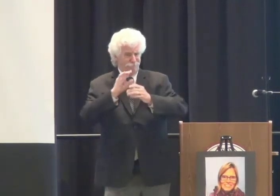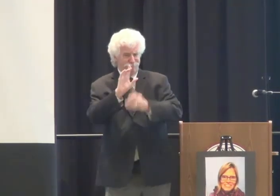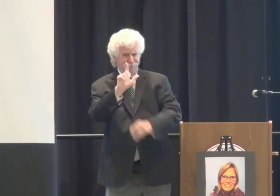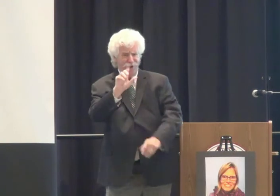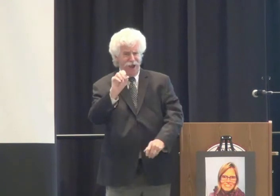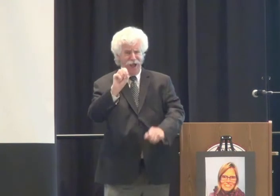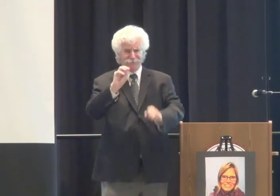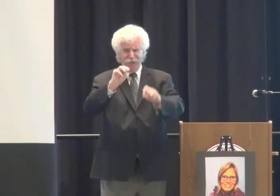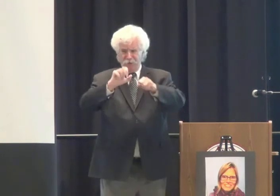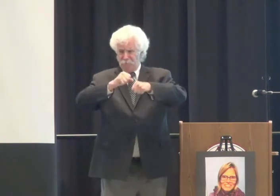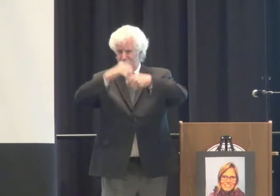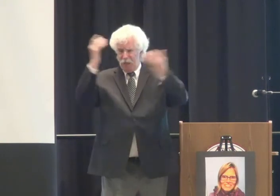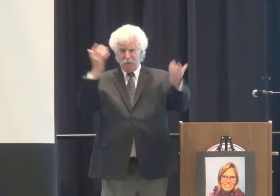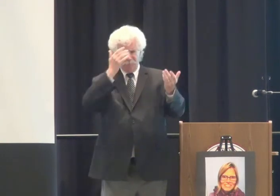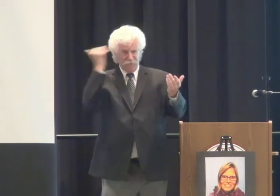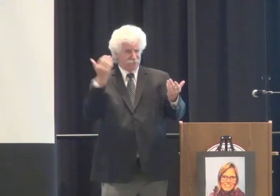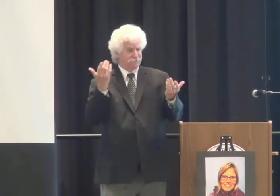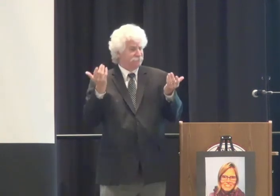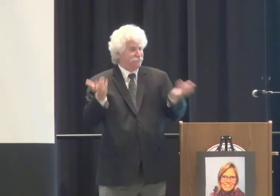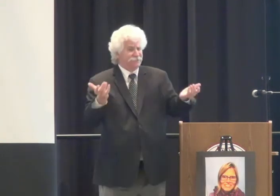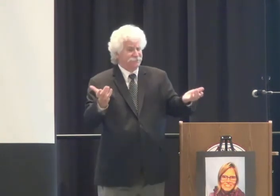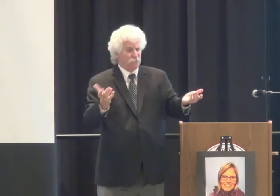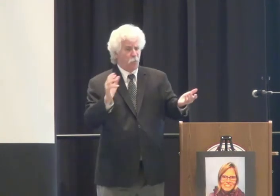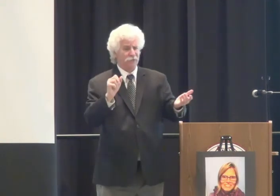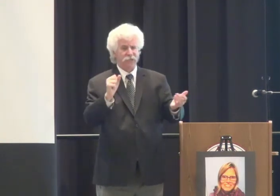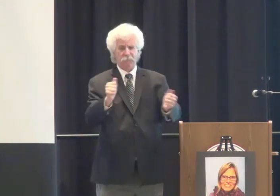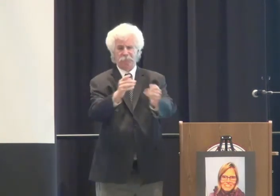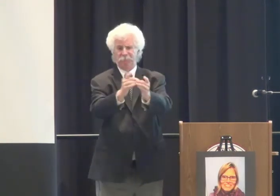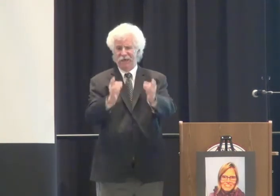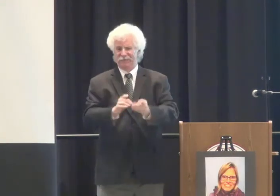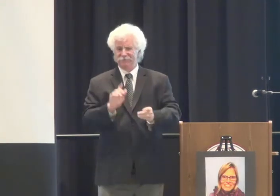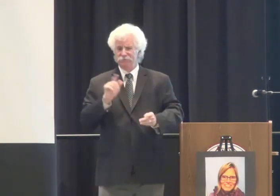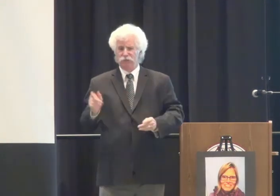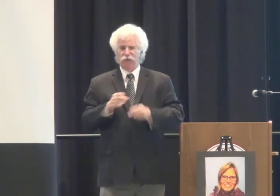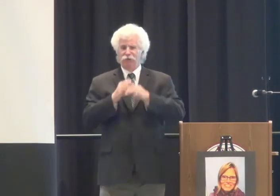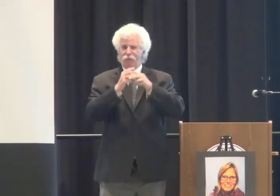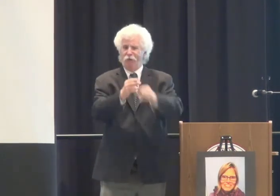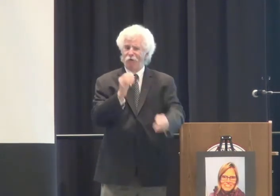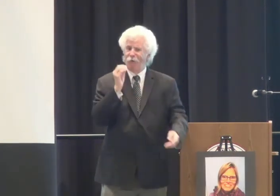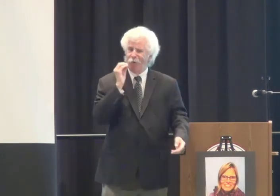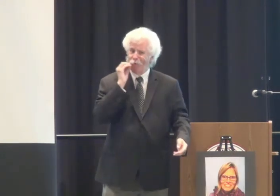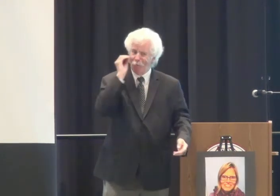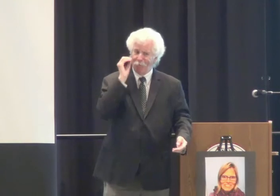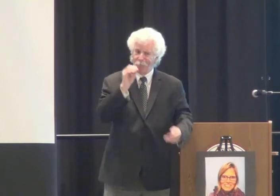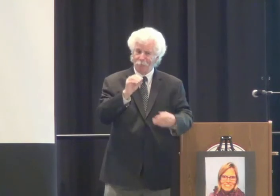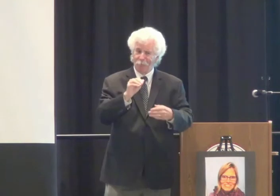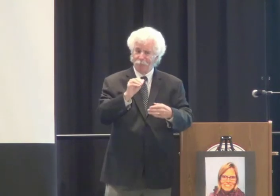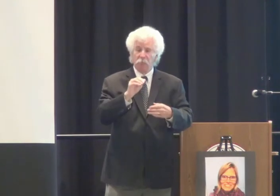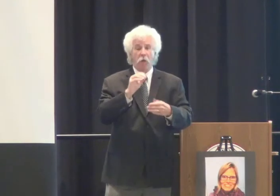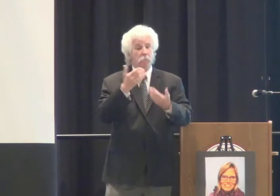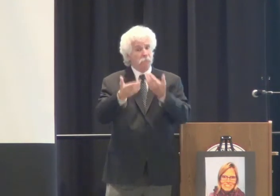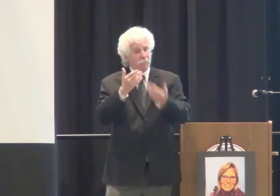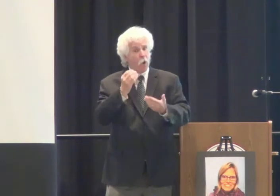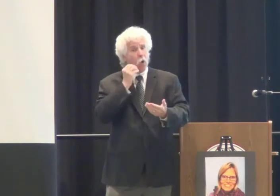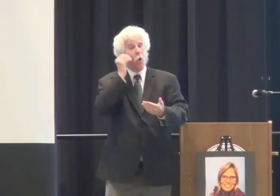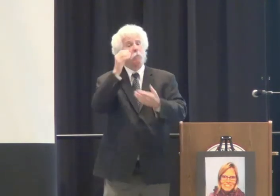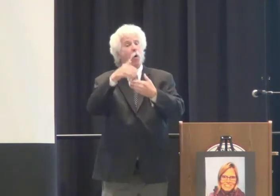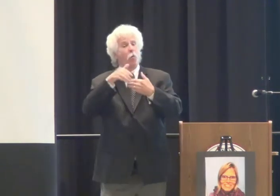Ellen speak, and I realized the time that I saw Roxanne blossom here at CSUN. She called Cal State